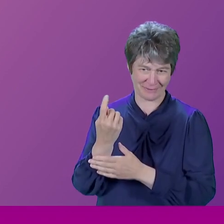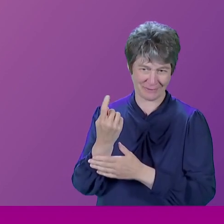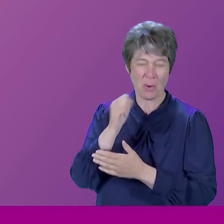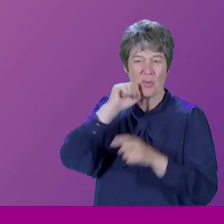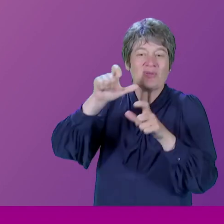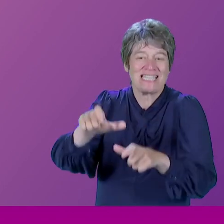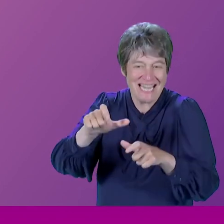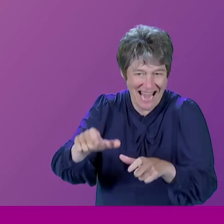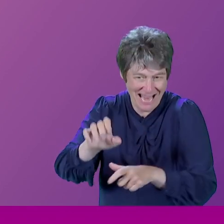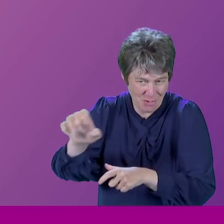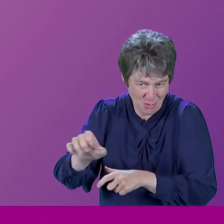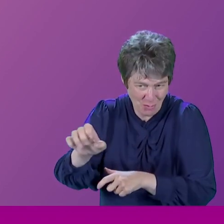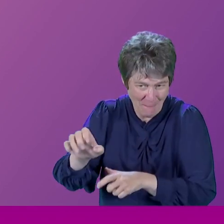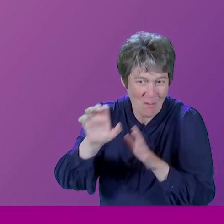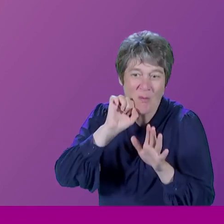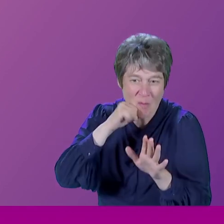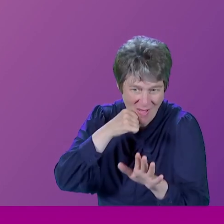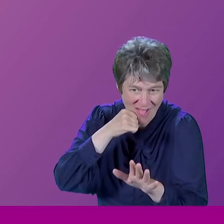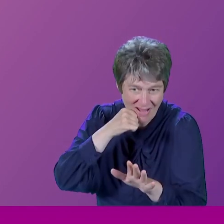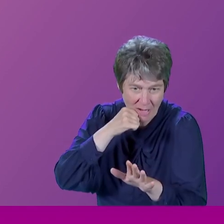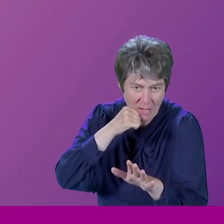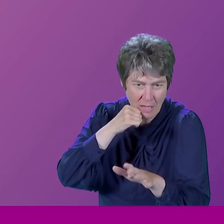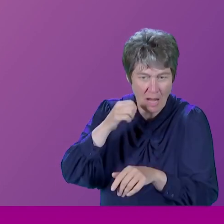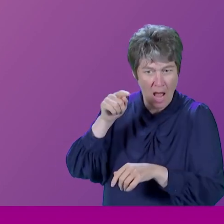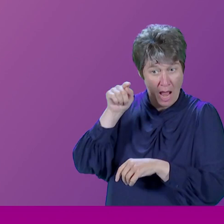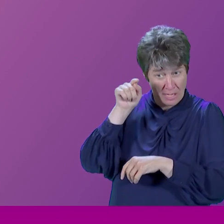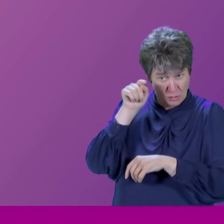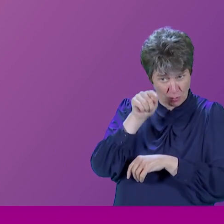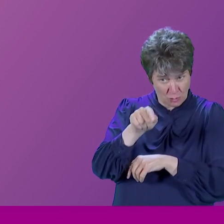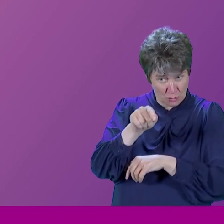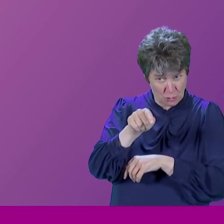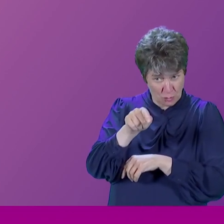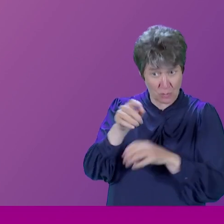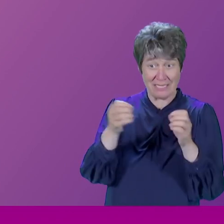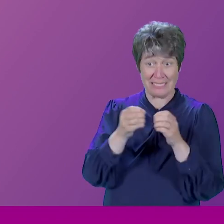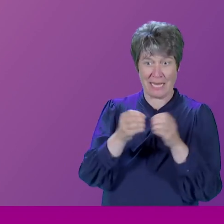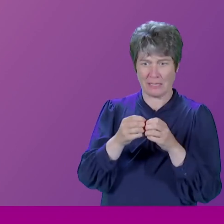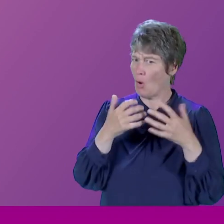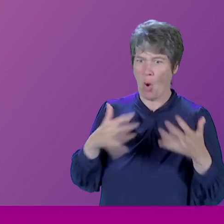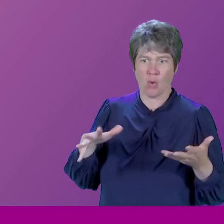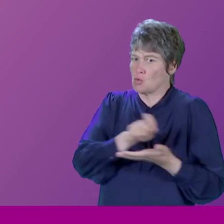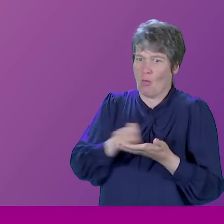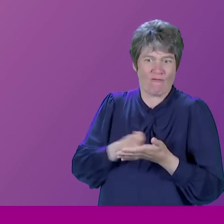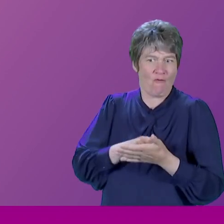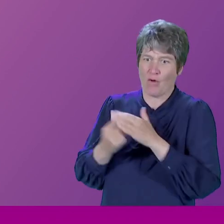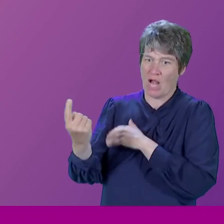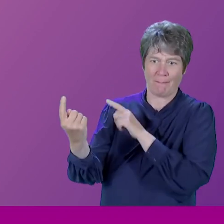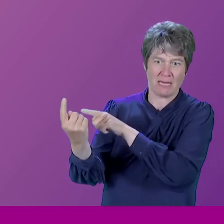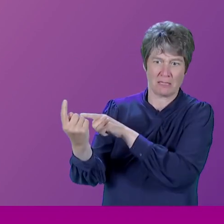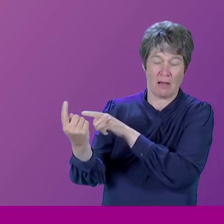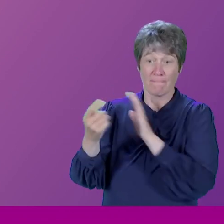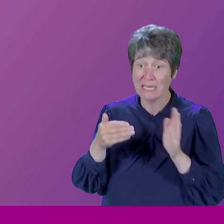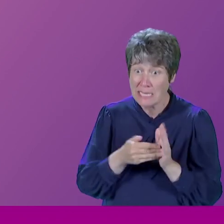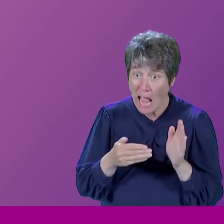I believe you were one of the ones that said, don't vote for independence. Now, you with a different European